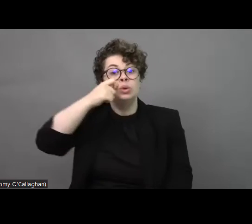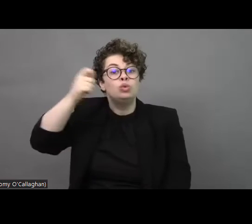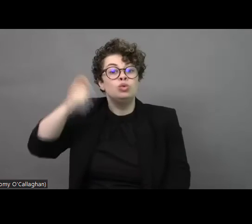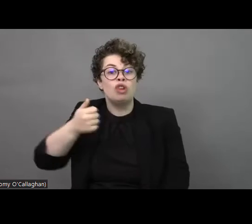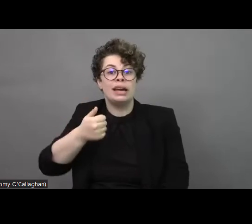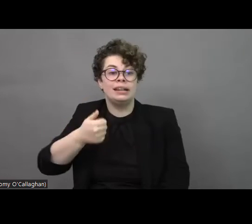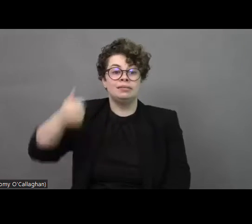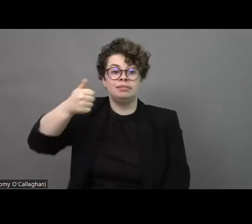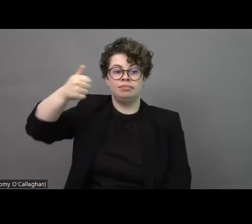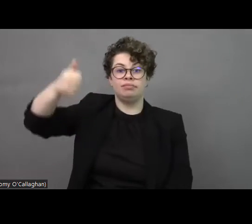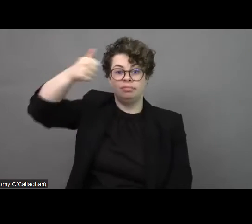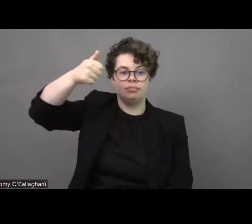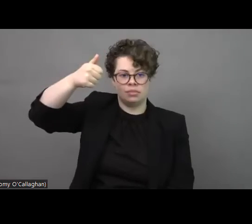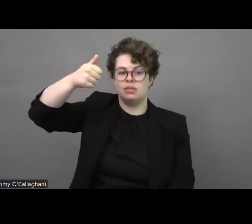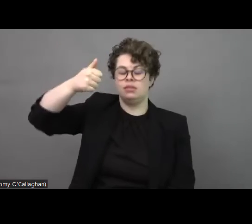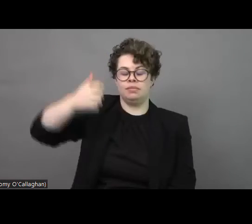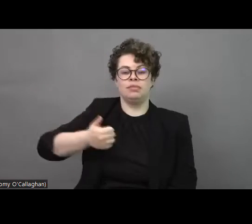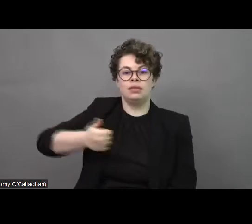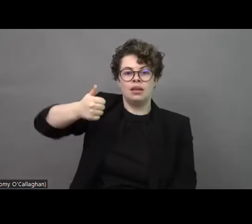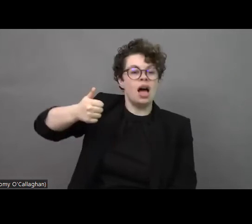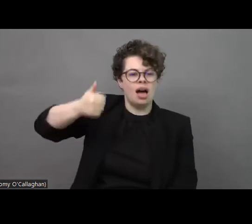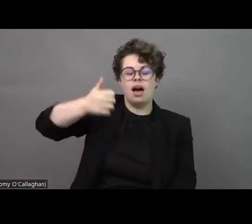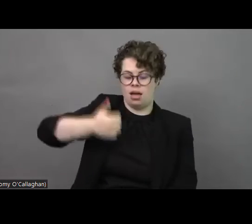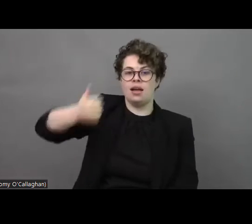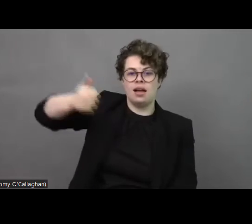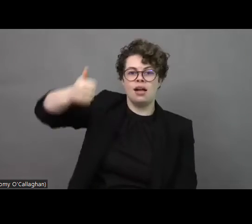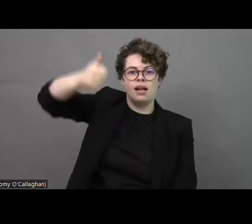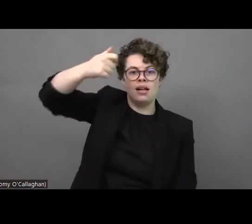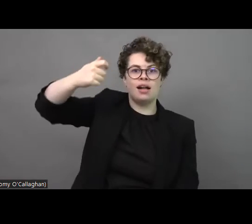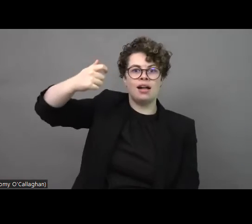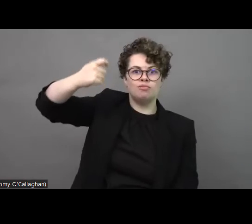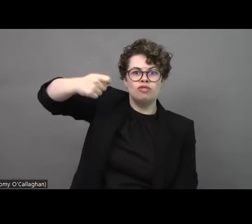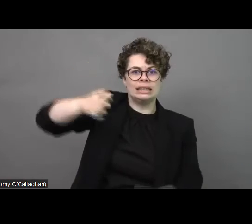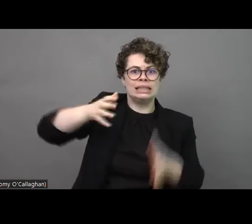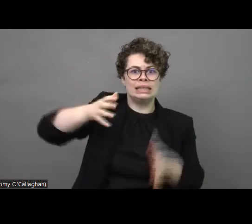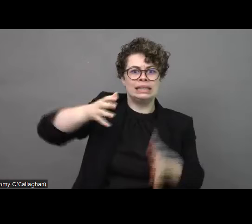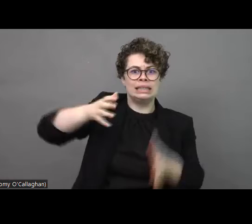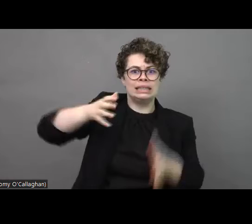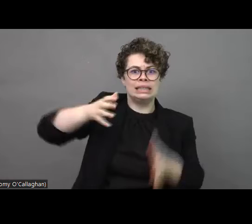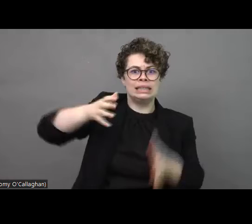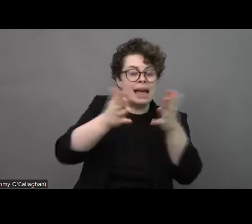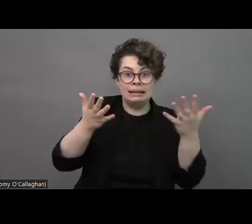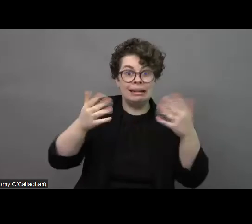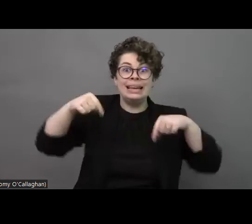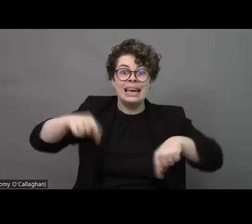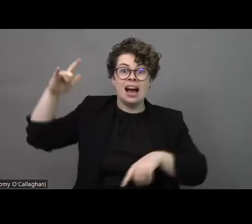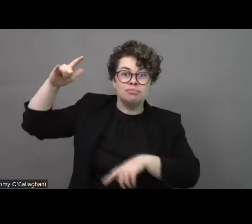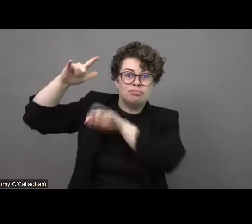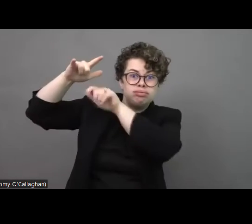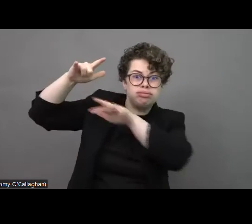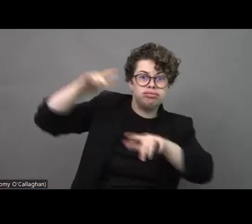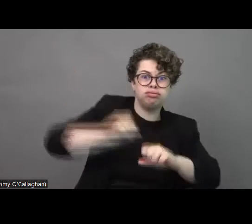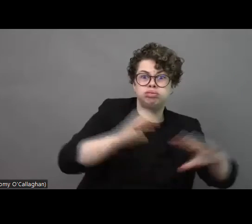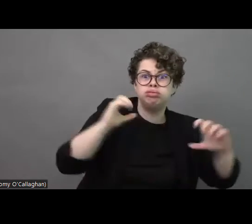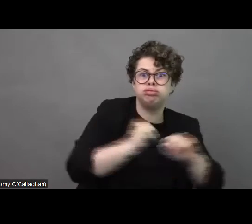everyone, the entire international community, all the governments. Yes, you may be concerned. You may feel sorry. And I'm thanking